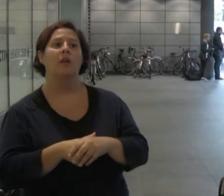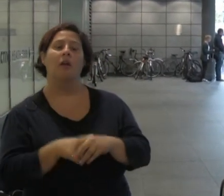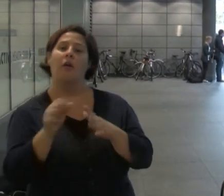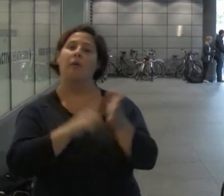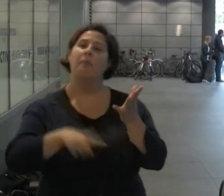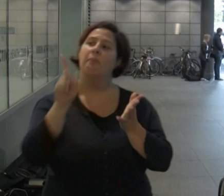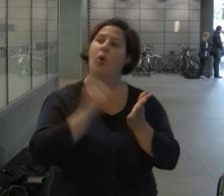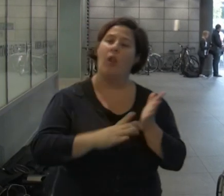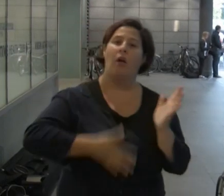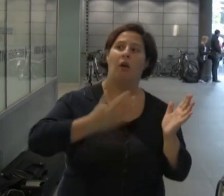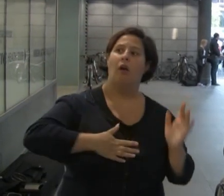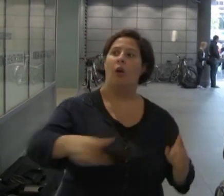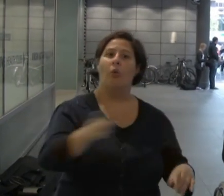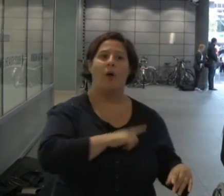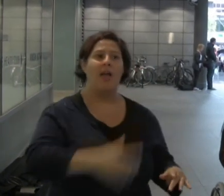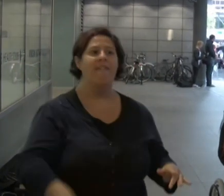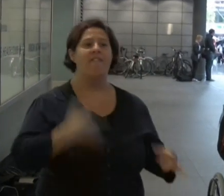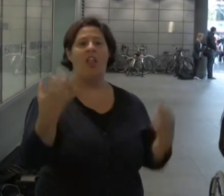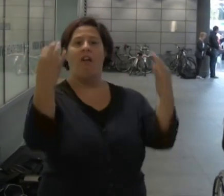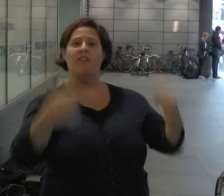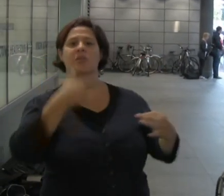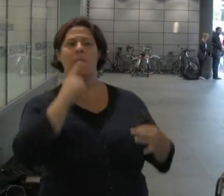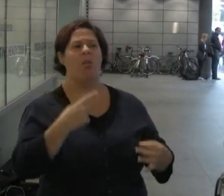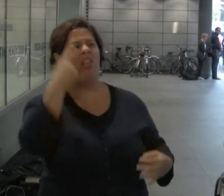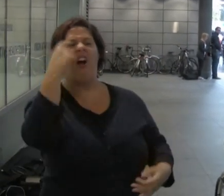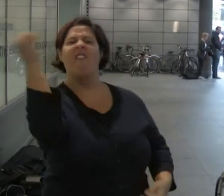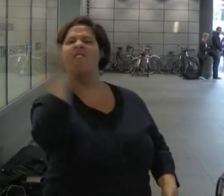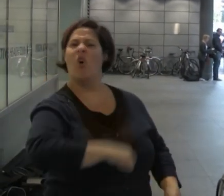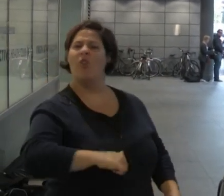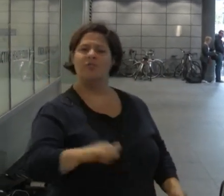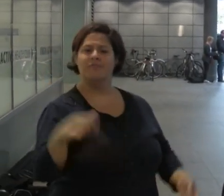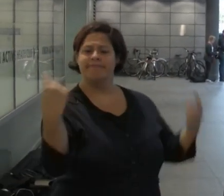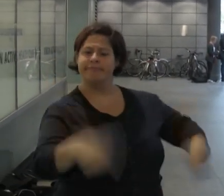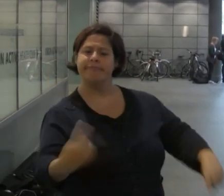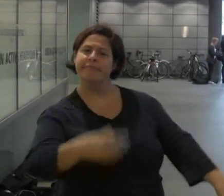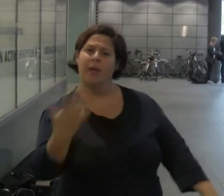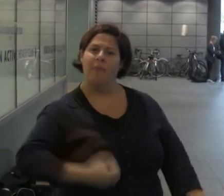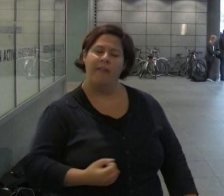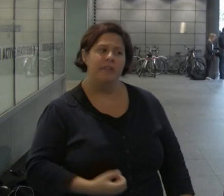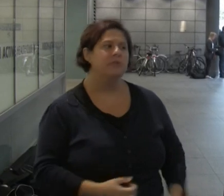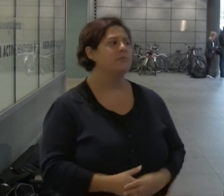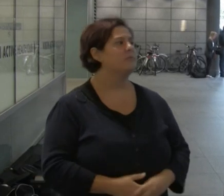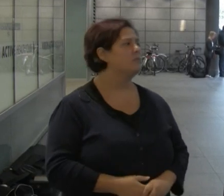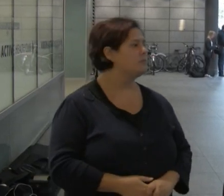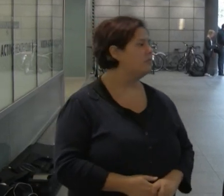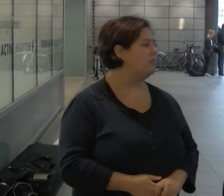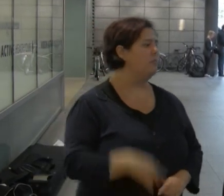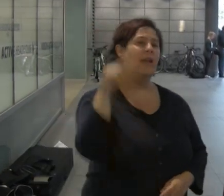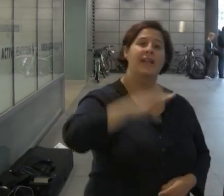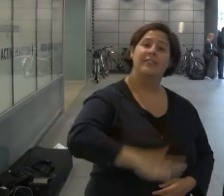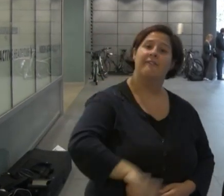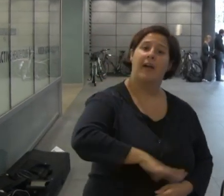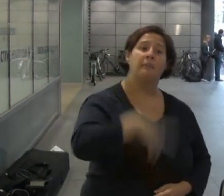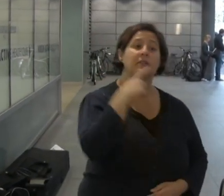Paul was also upset because he thought the officials believed he was a fool which had not contained benefits in the first place. His family